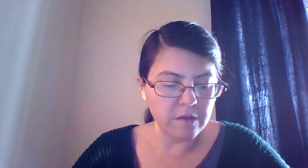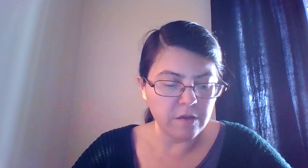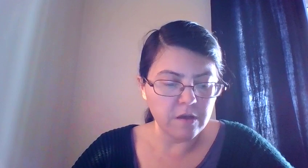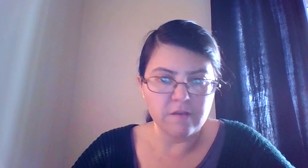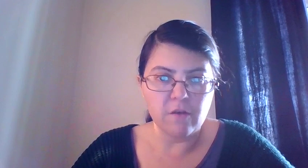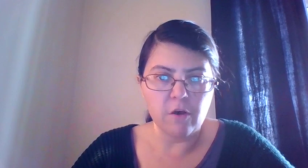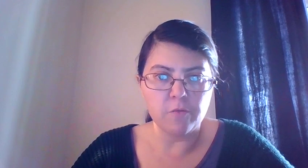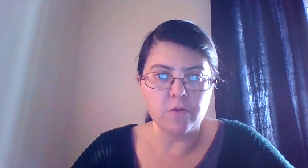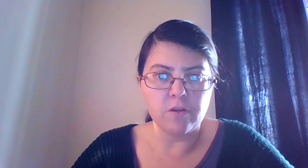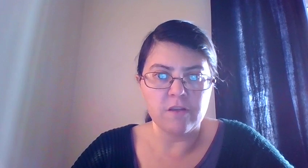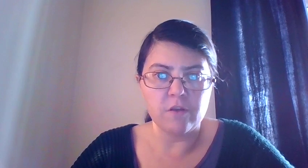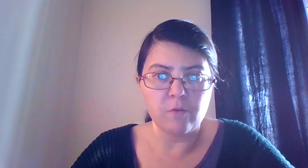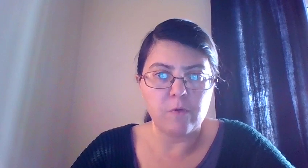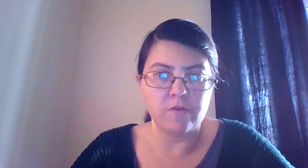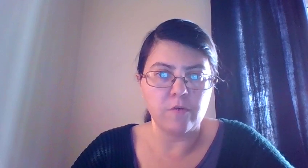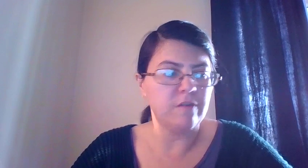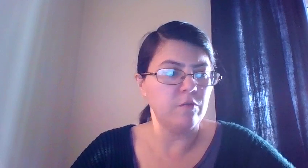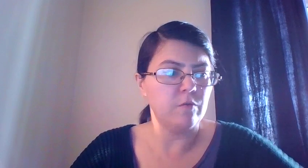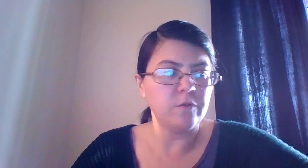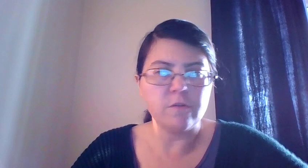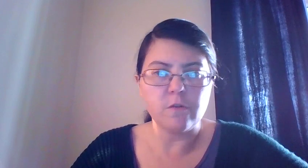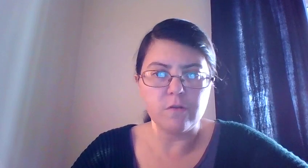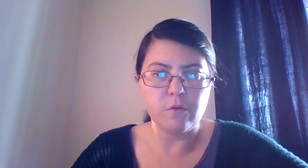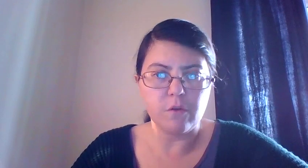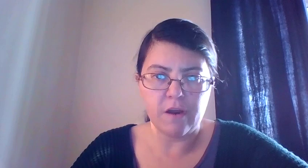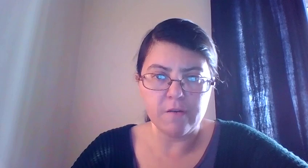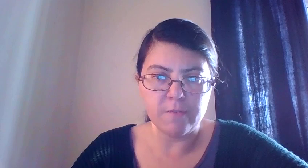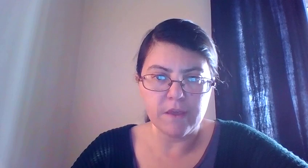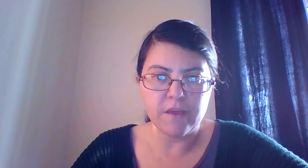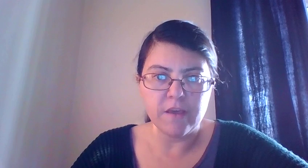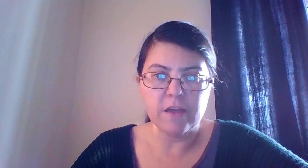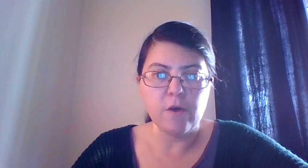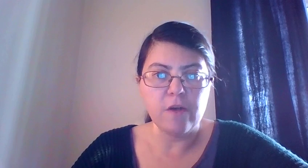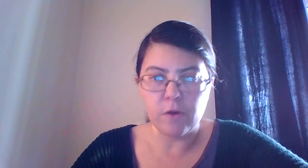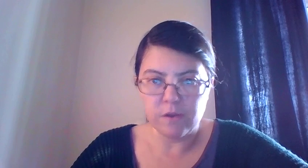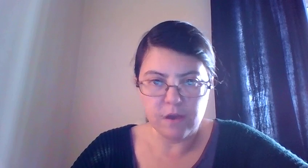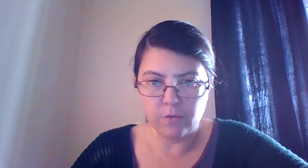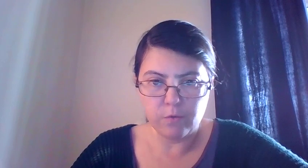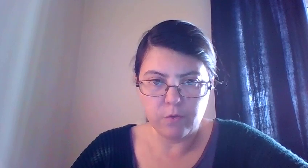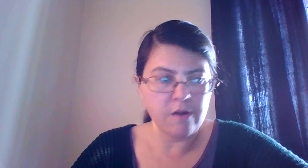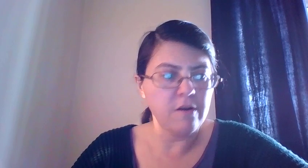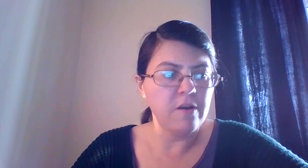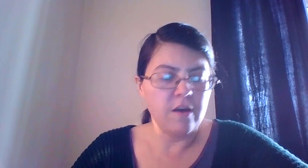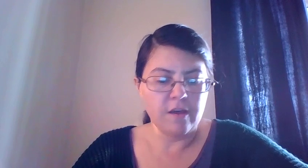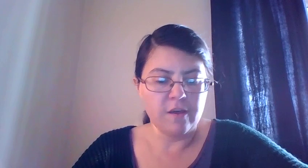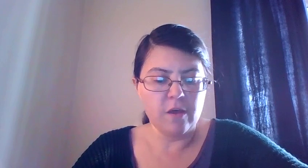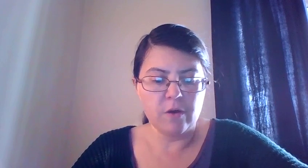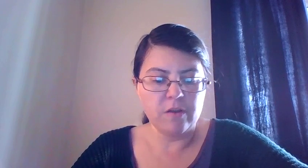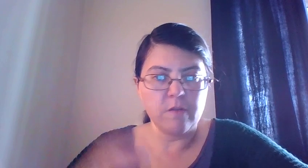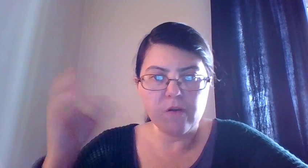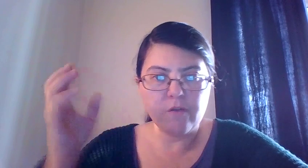and this hospital is like two hours away. So, first you need to go there, and you have no idea how to go there, or it's very far